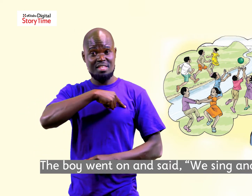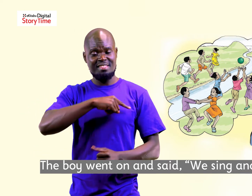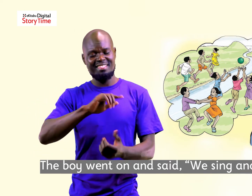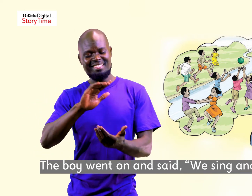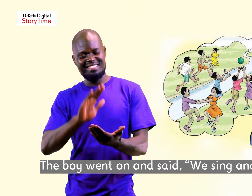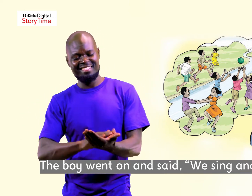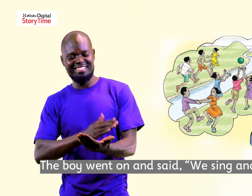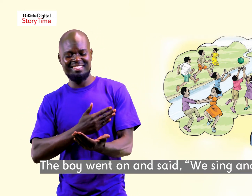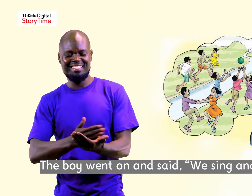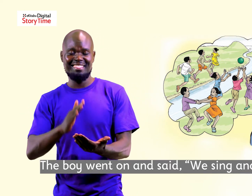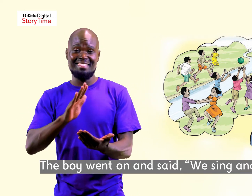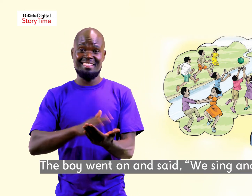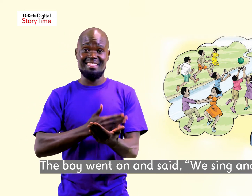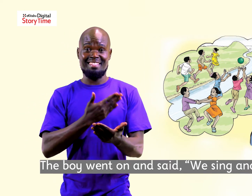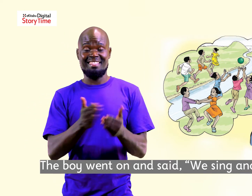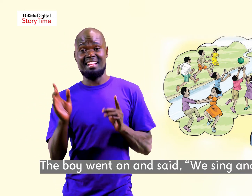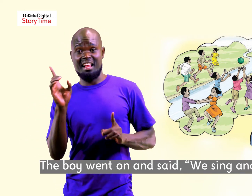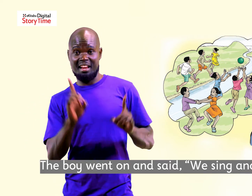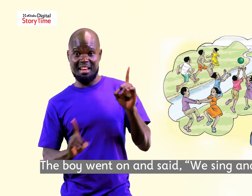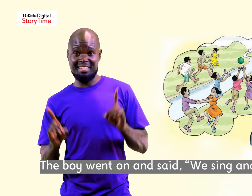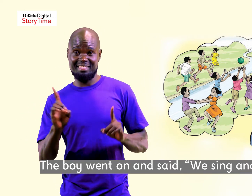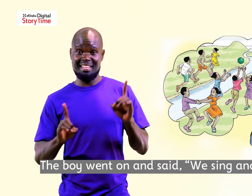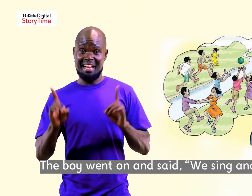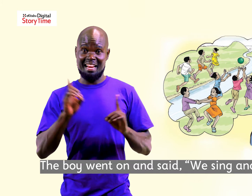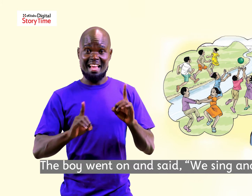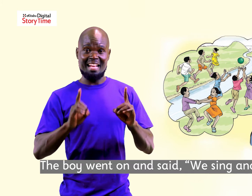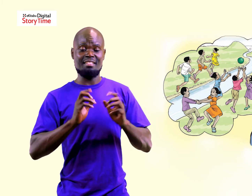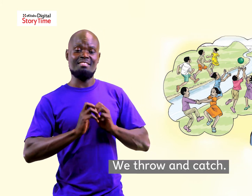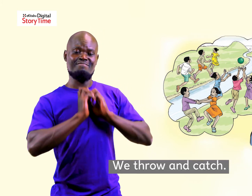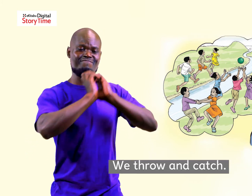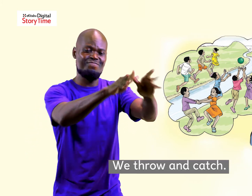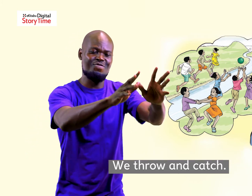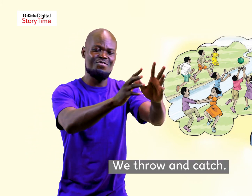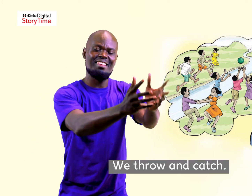the boy went on and said we sing and dance